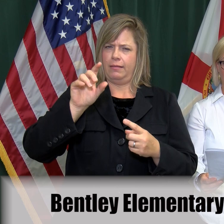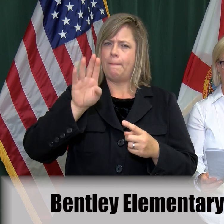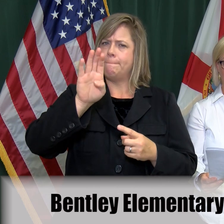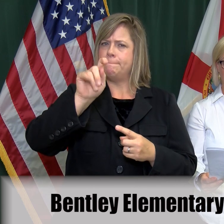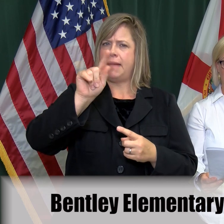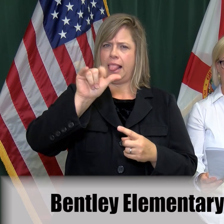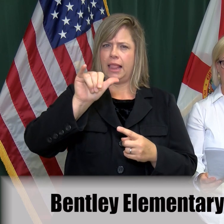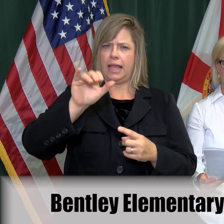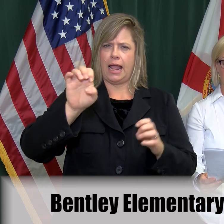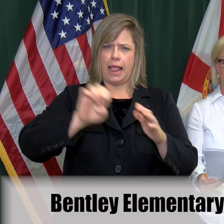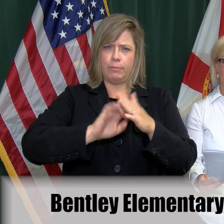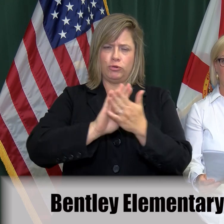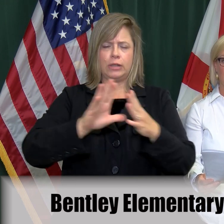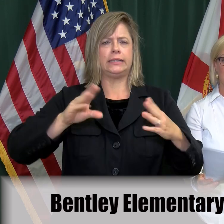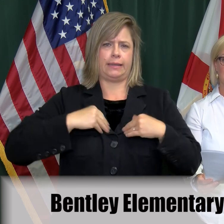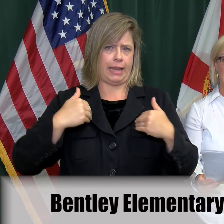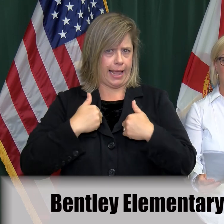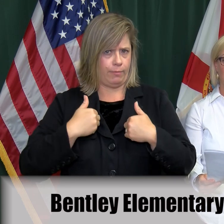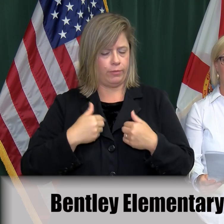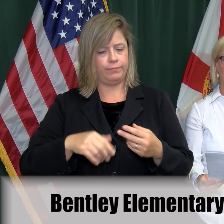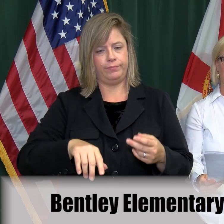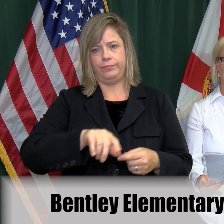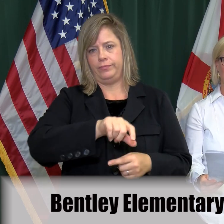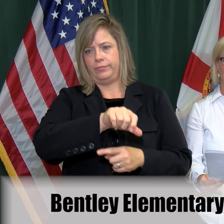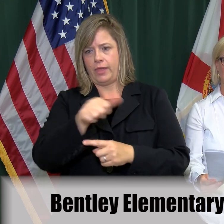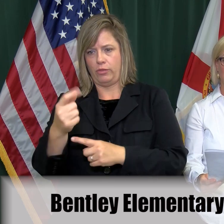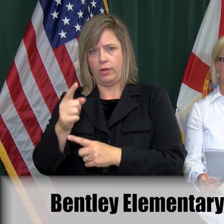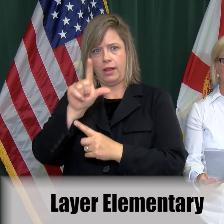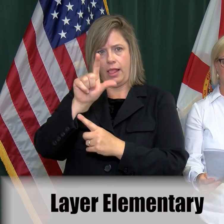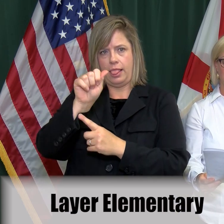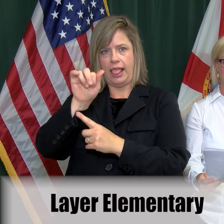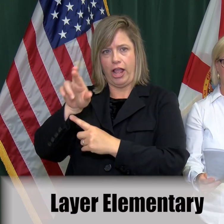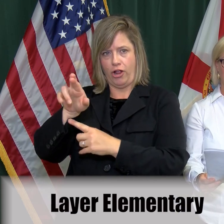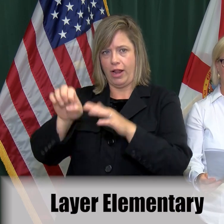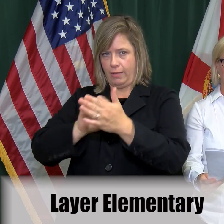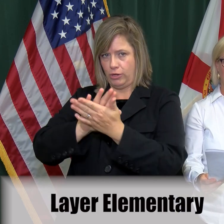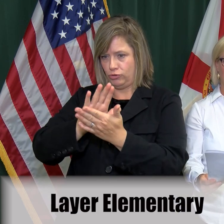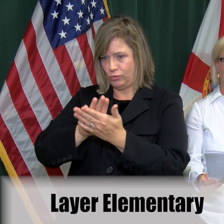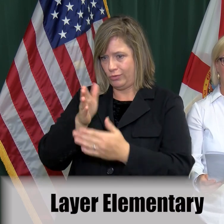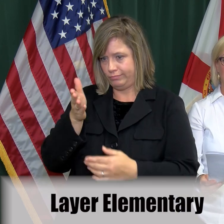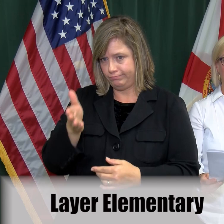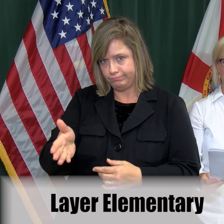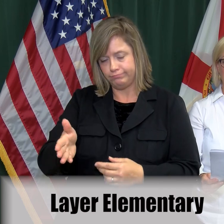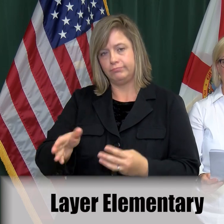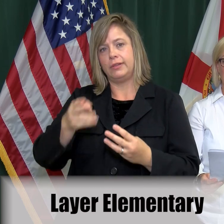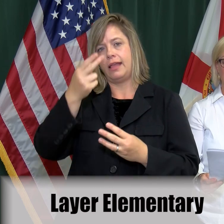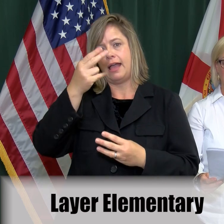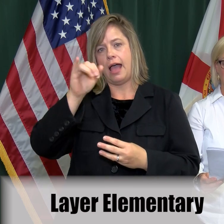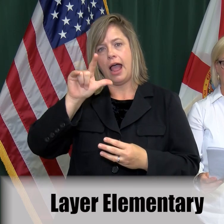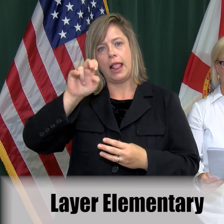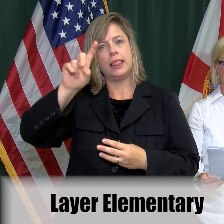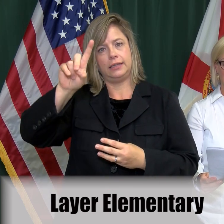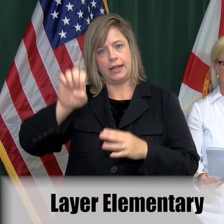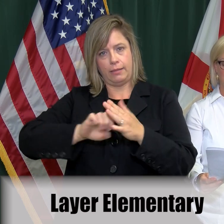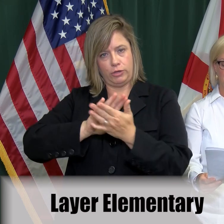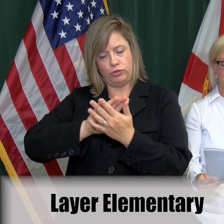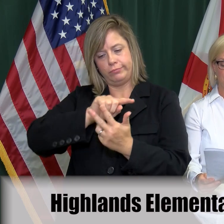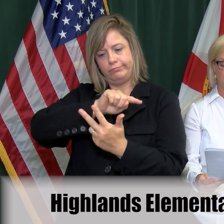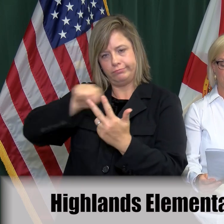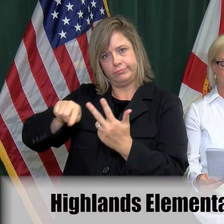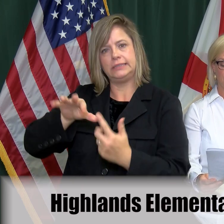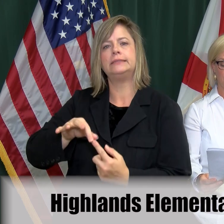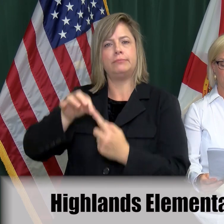friendly shelter, Lair Elementary School, and Highlands Elementary School.